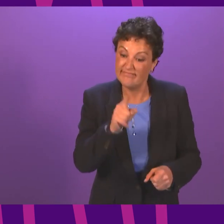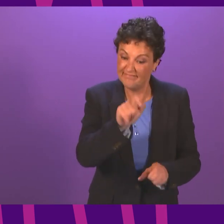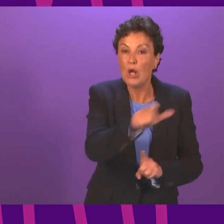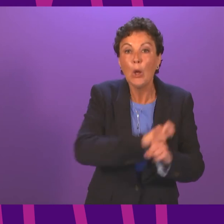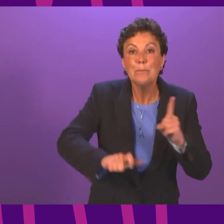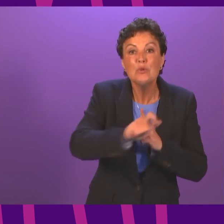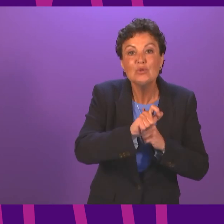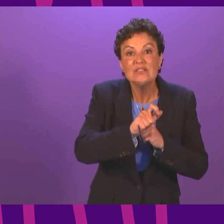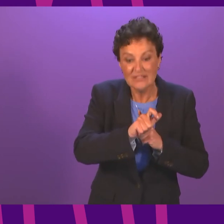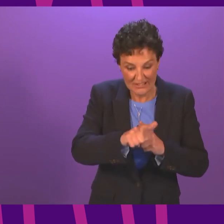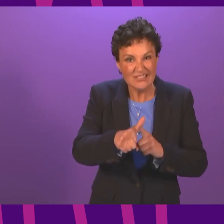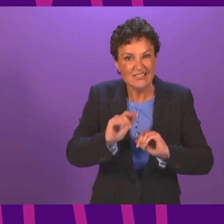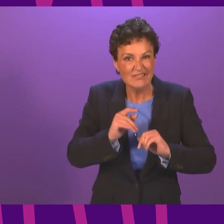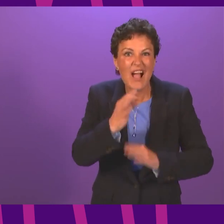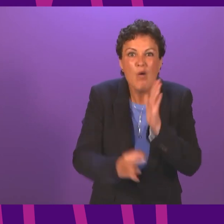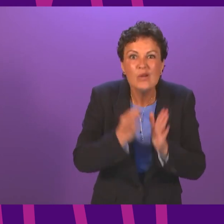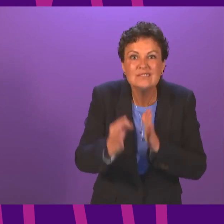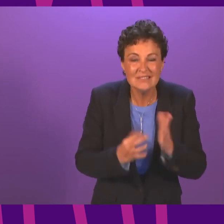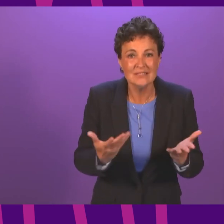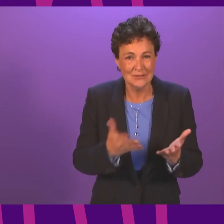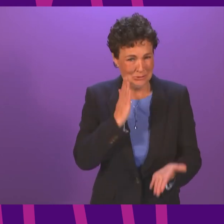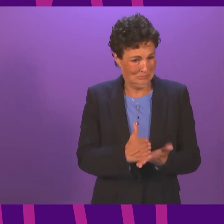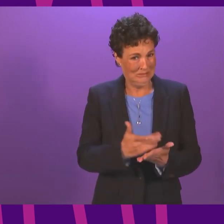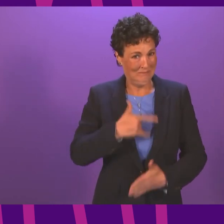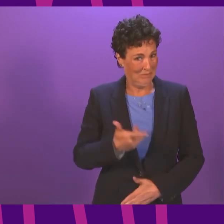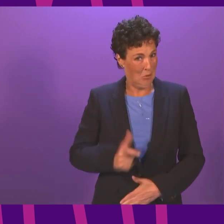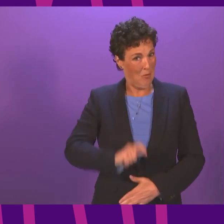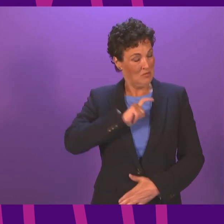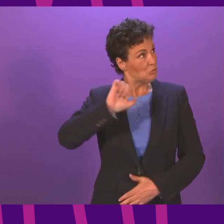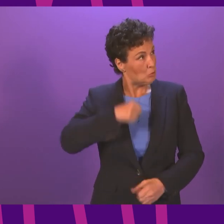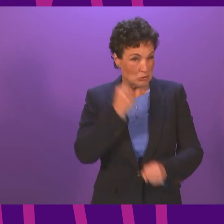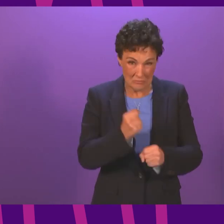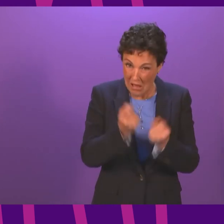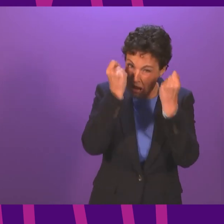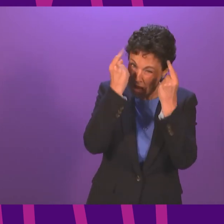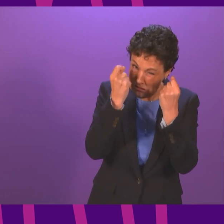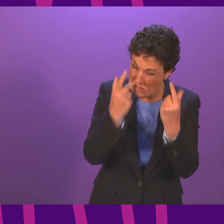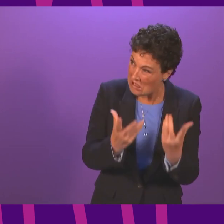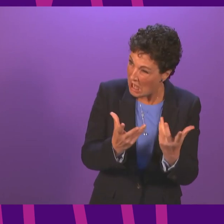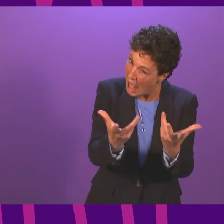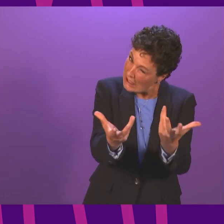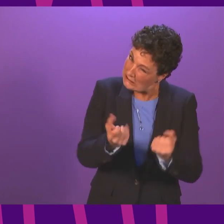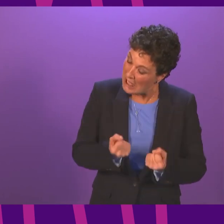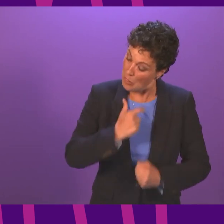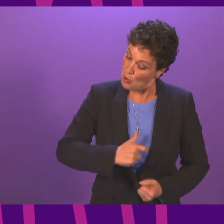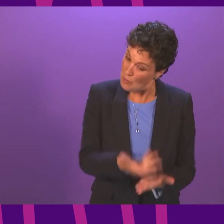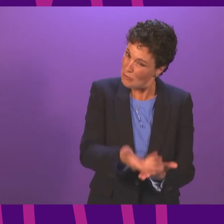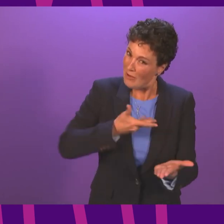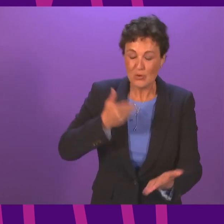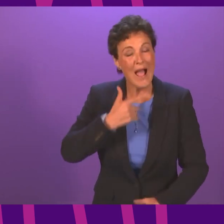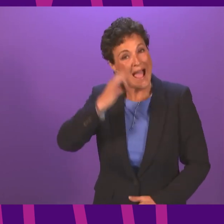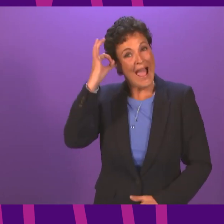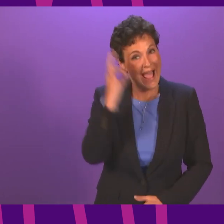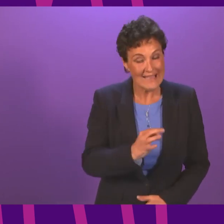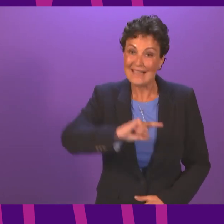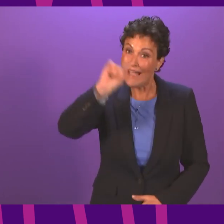sentence I'm not confident that the Scottish Government really take on the importance and the human rights considerations so I ask